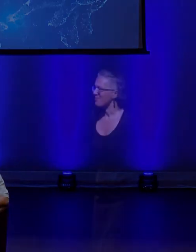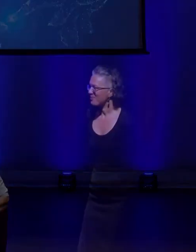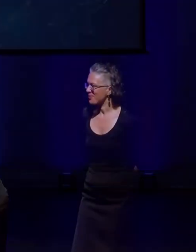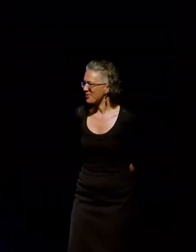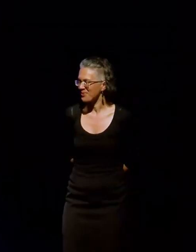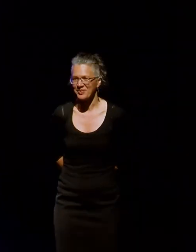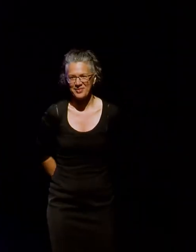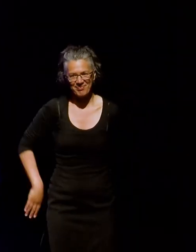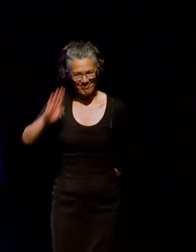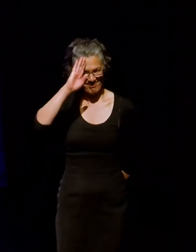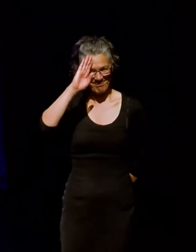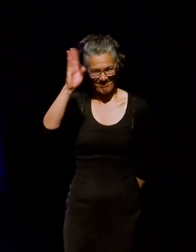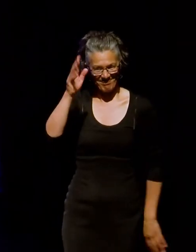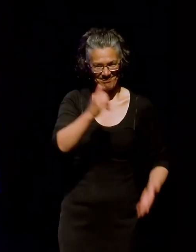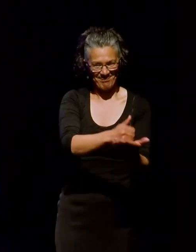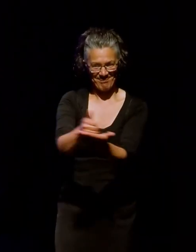Thank